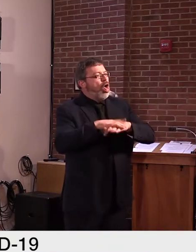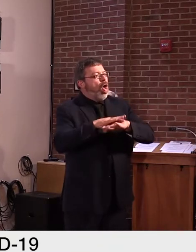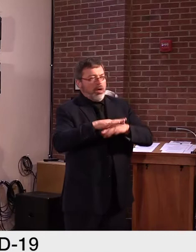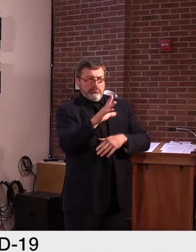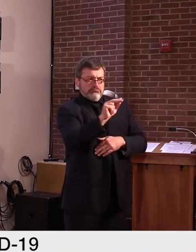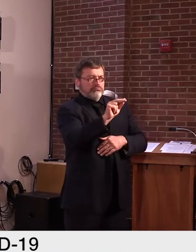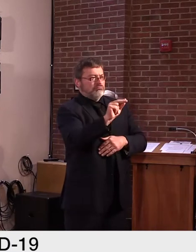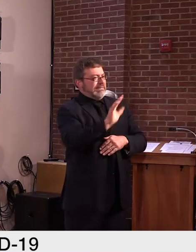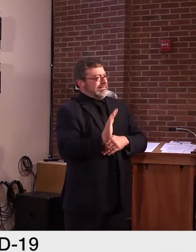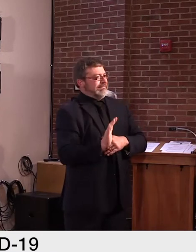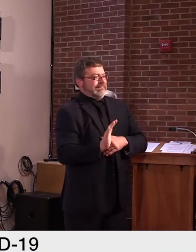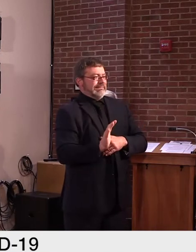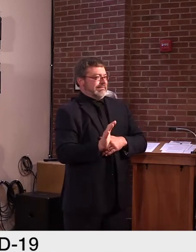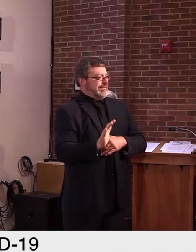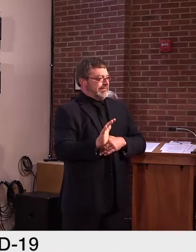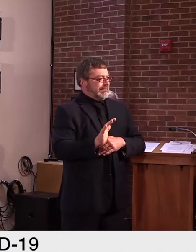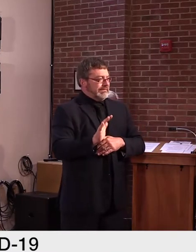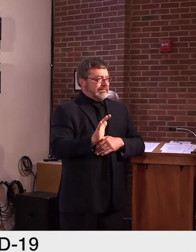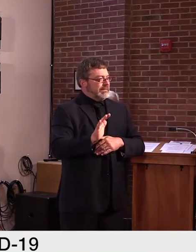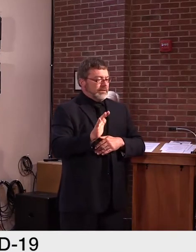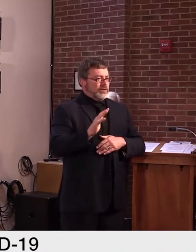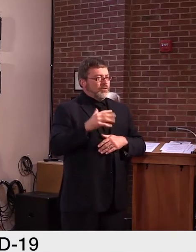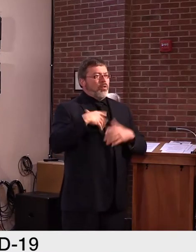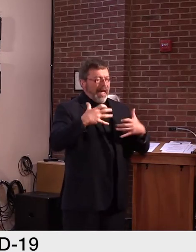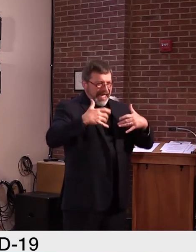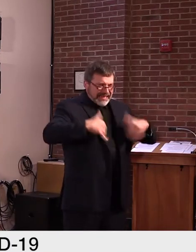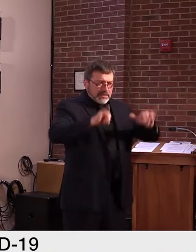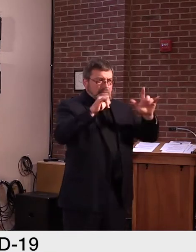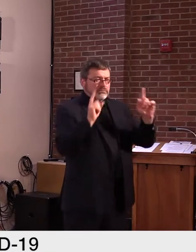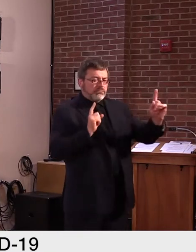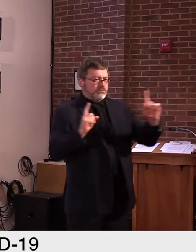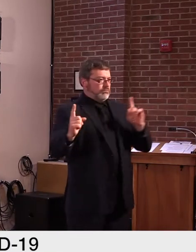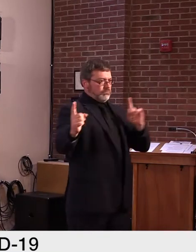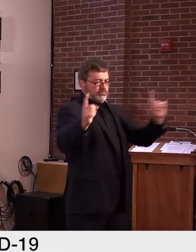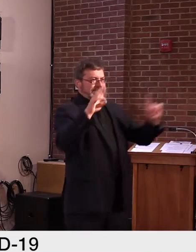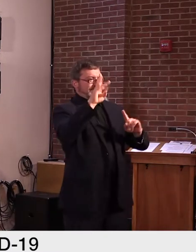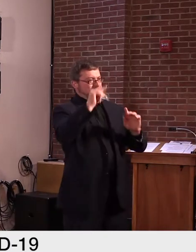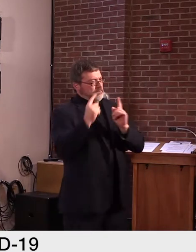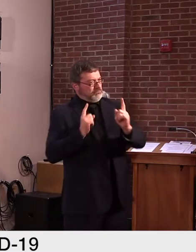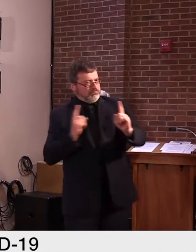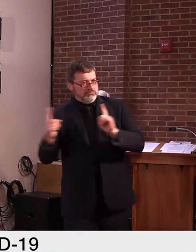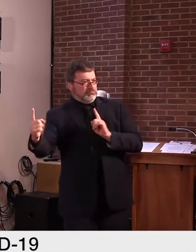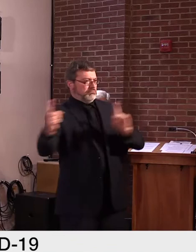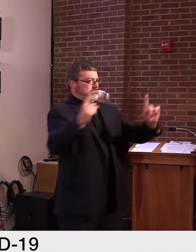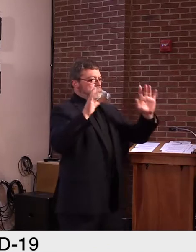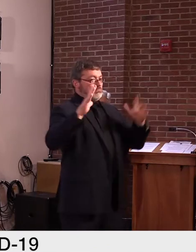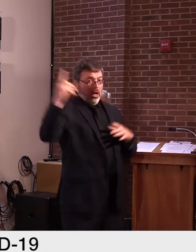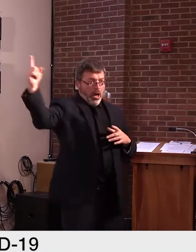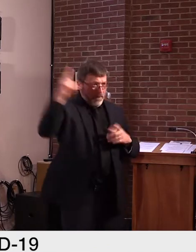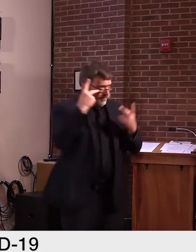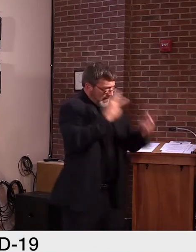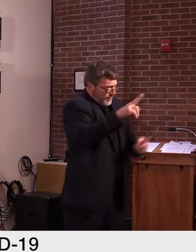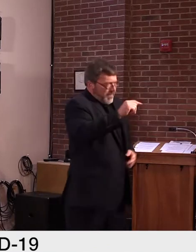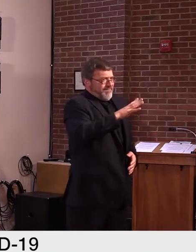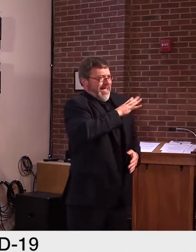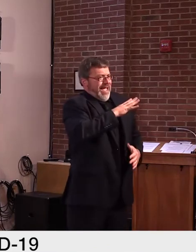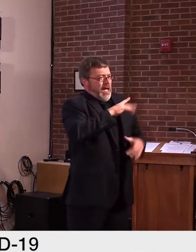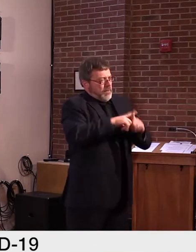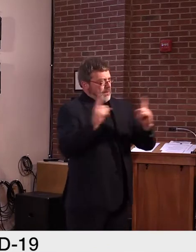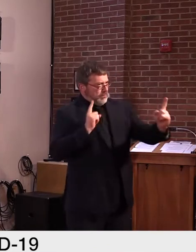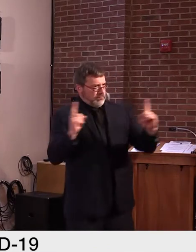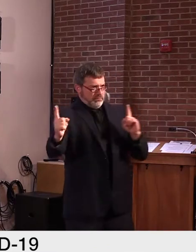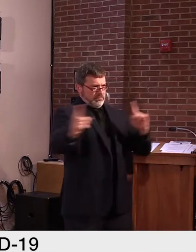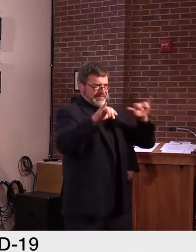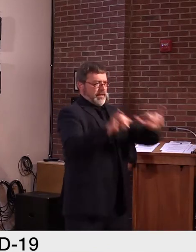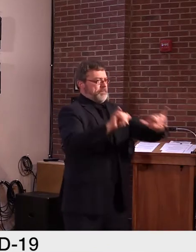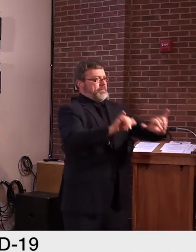crowding. The key here, whether we're talking about a lodging establishment or a bar, is to